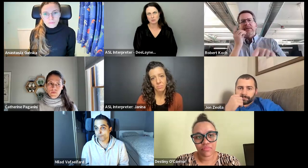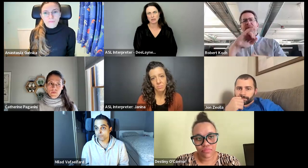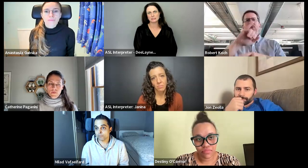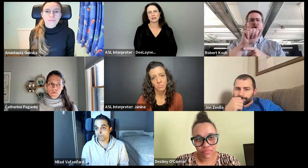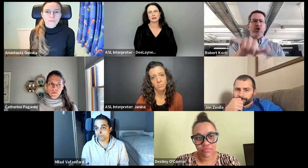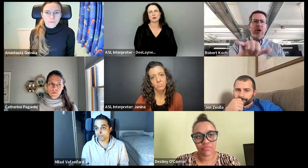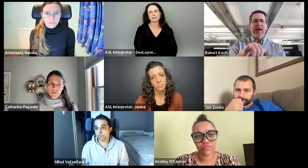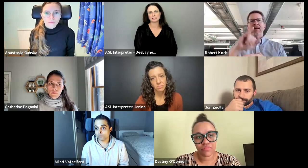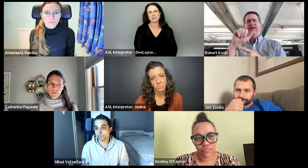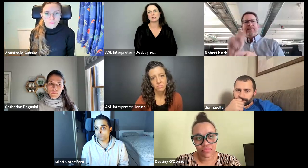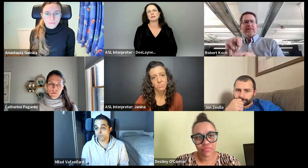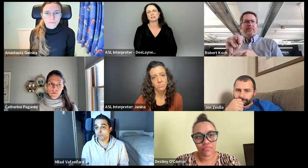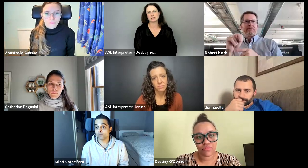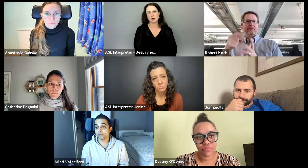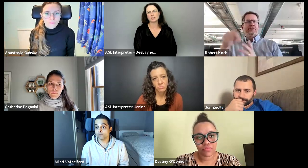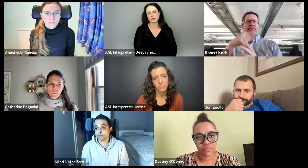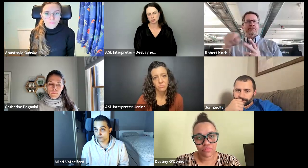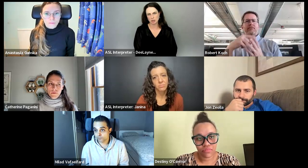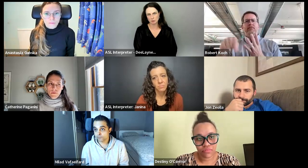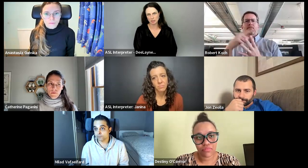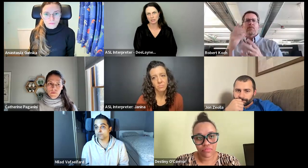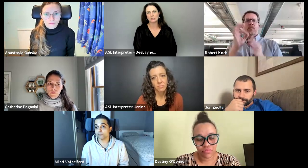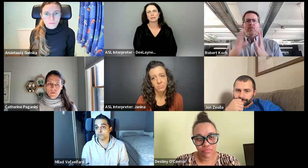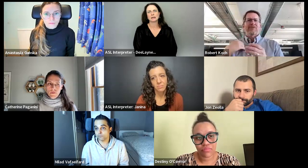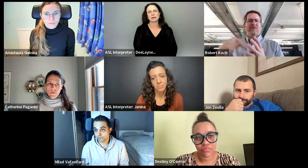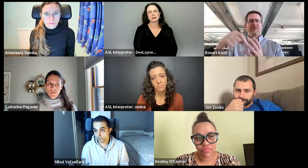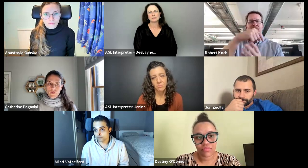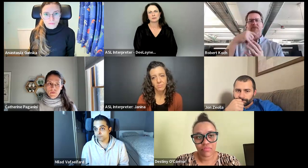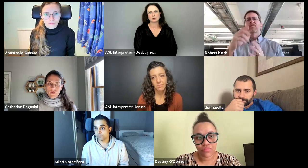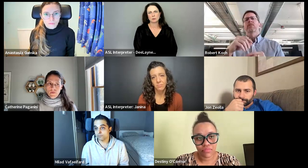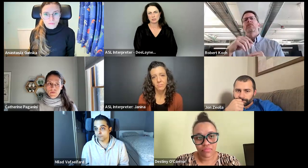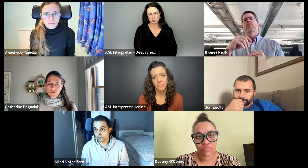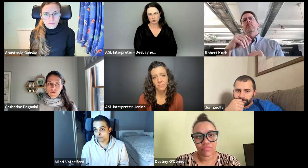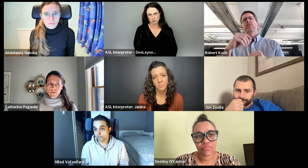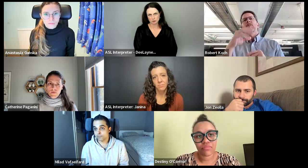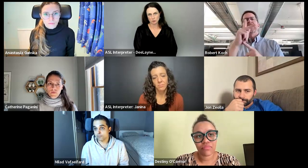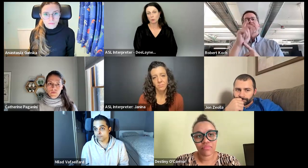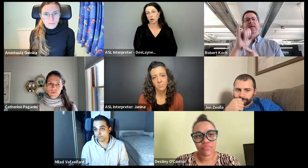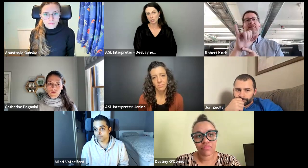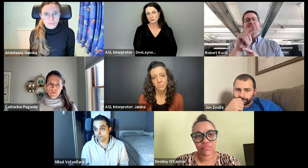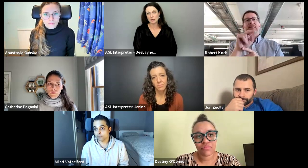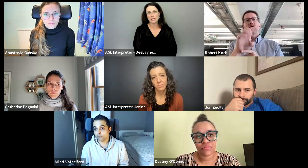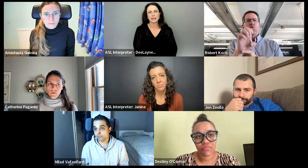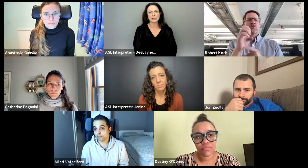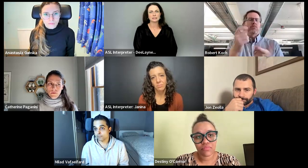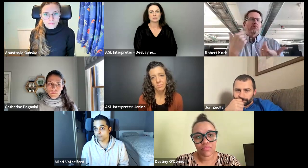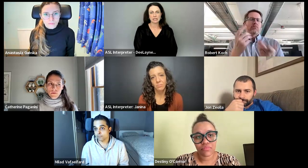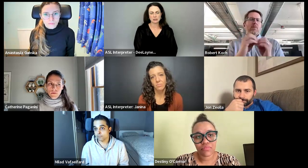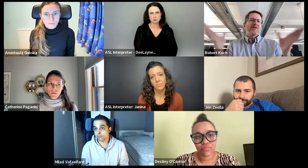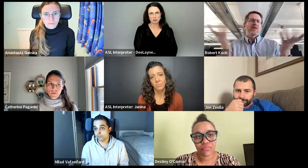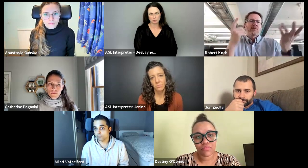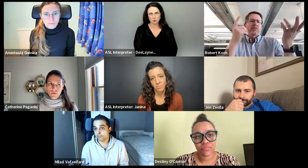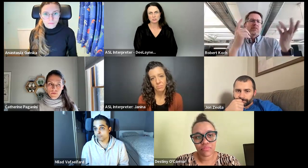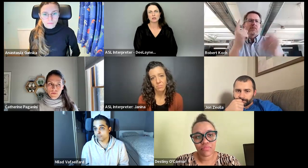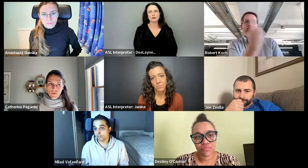of course. But where Destiny, myself, Jay, and John will be, there will be interpreters where we are. And the